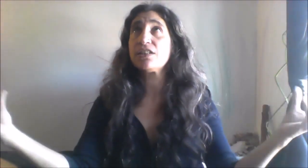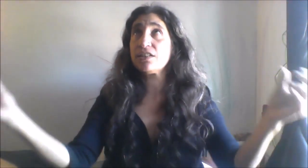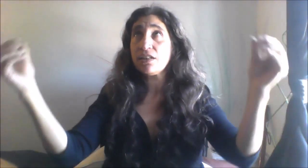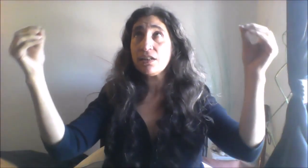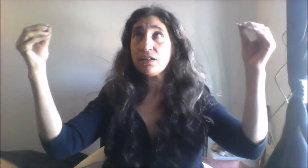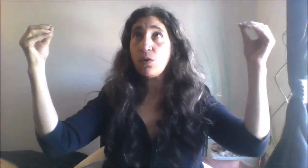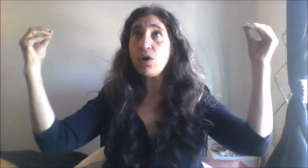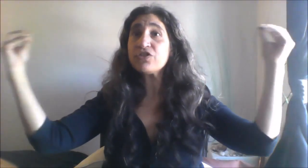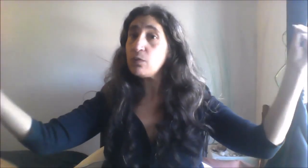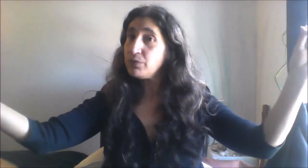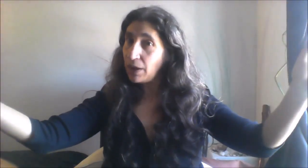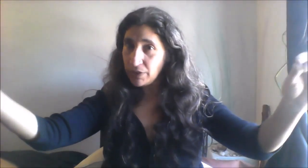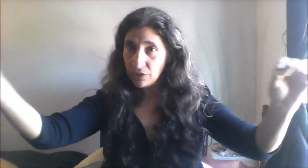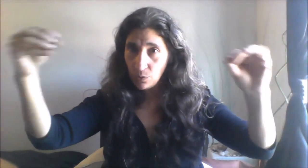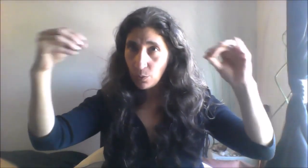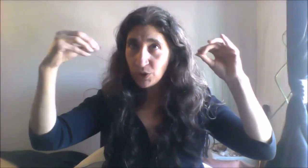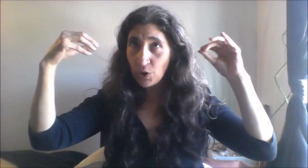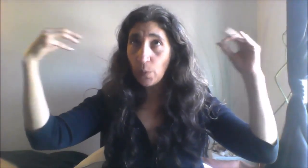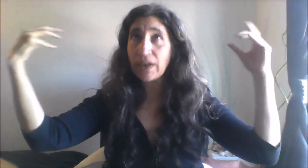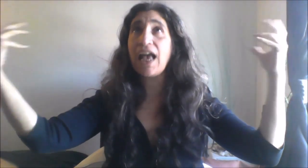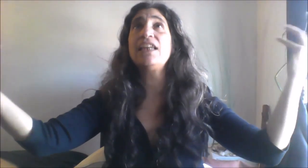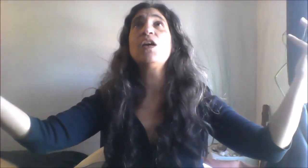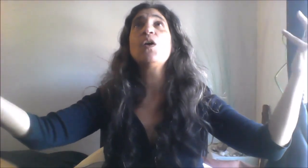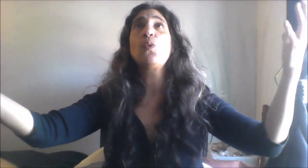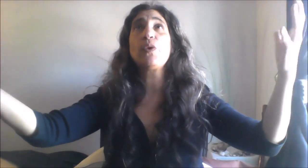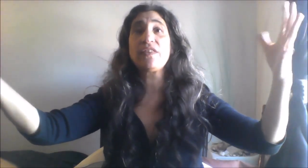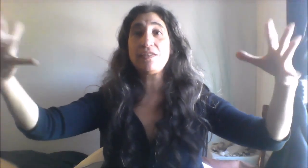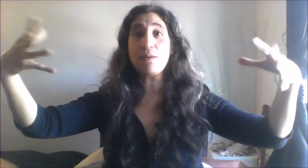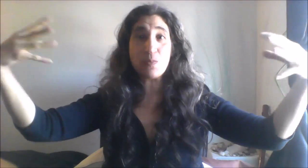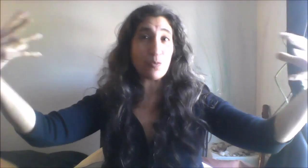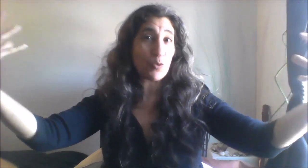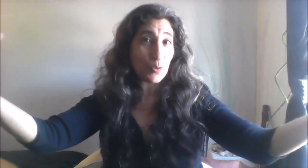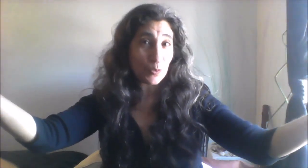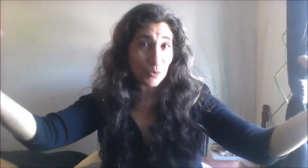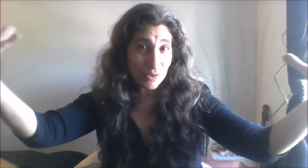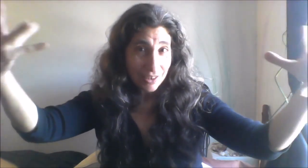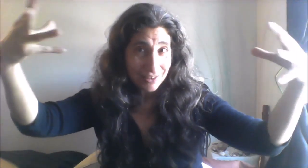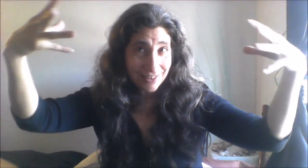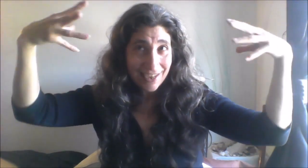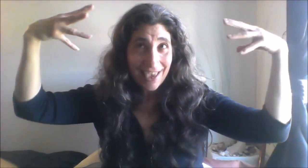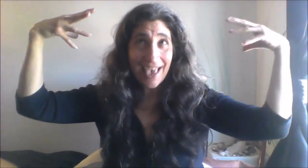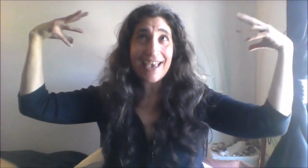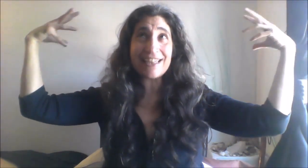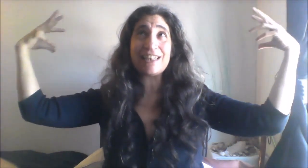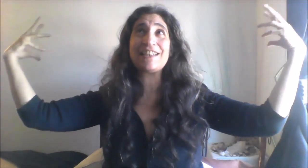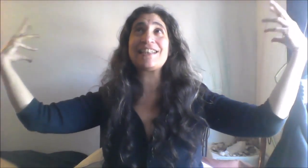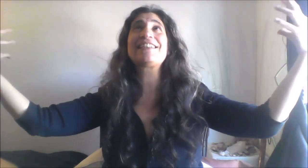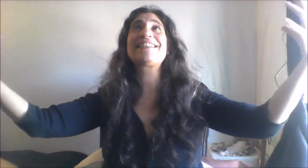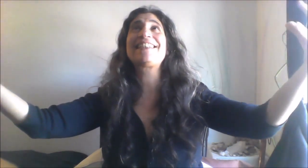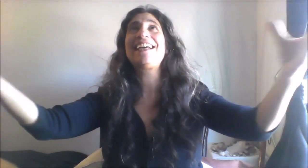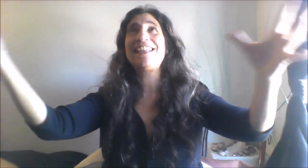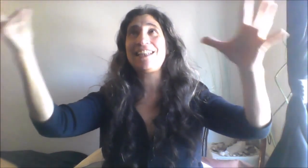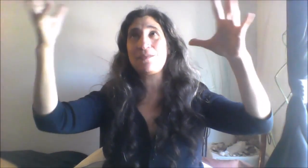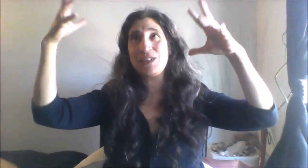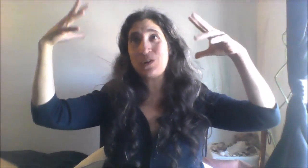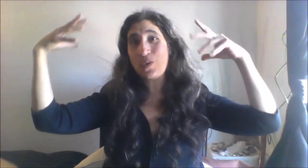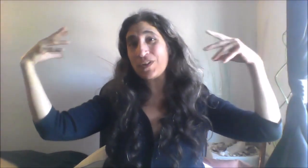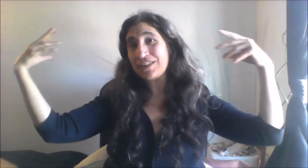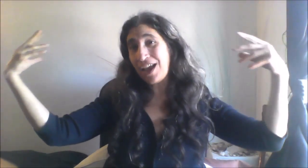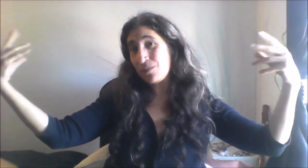also that we know what's going on with the moon and the sun and we know what time